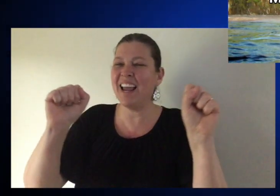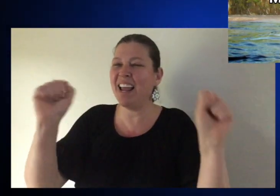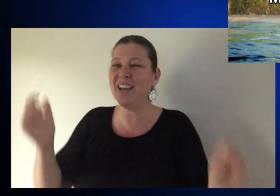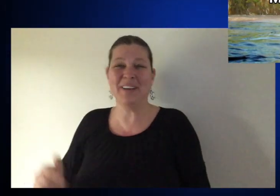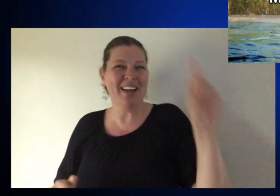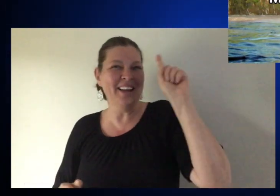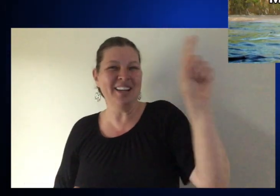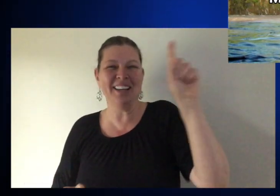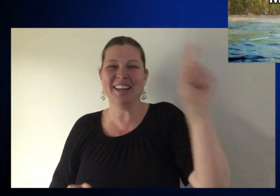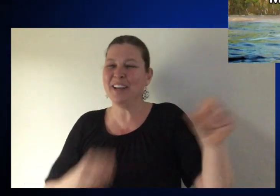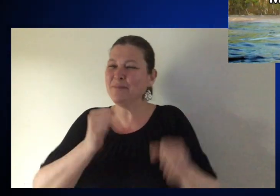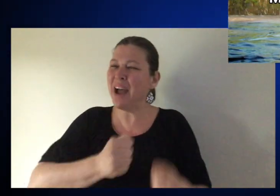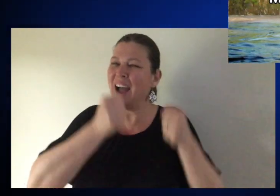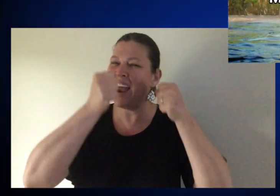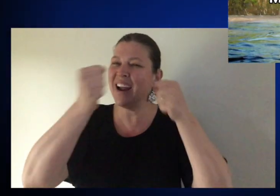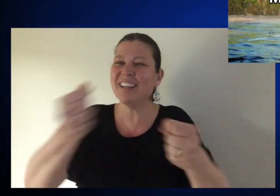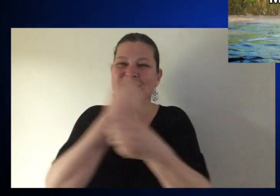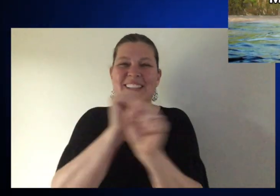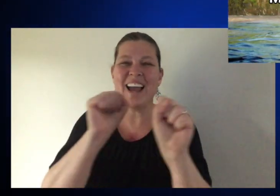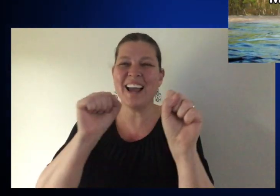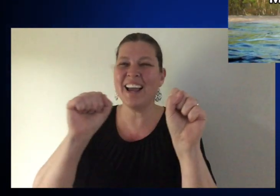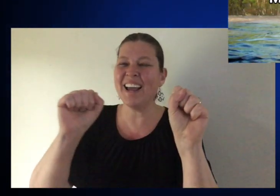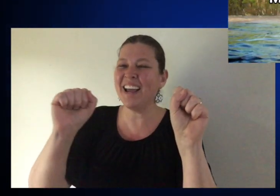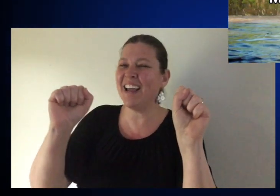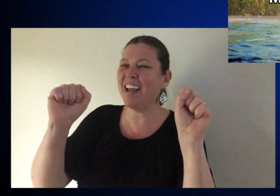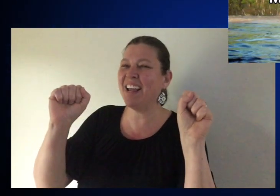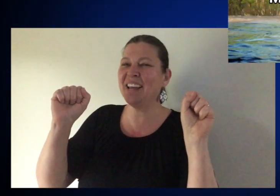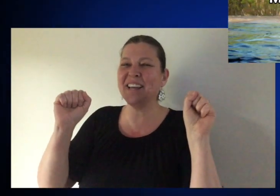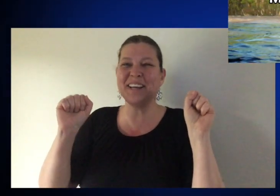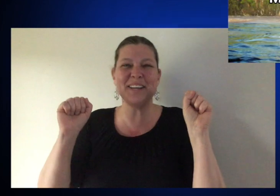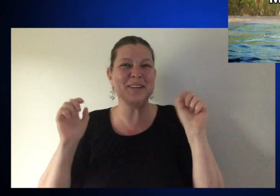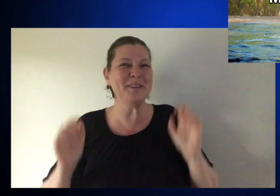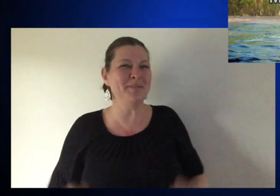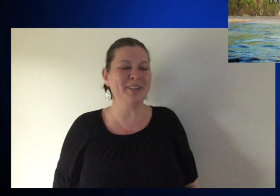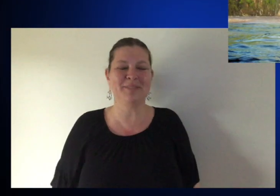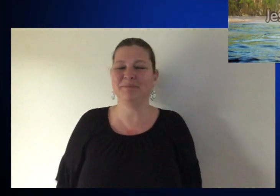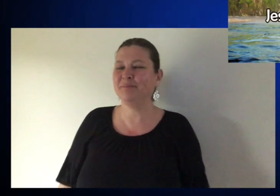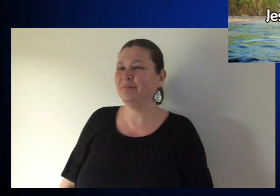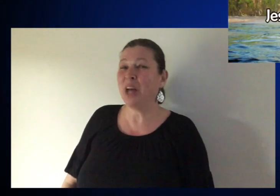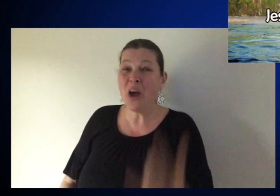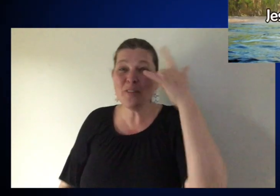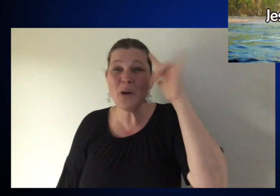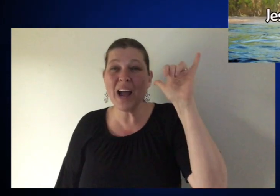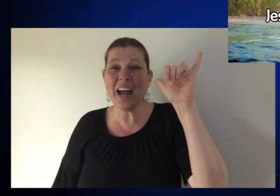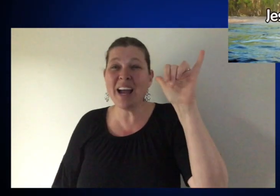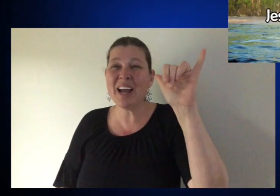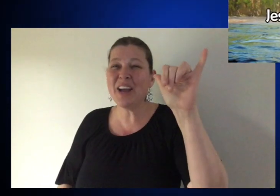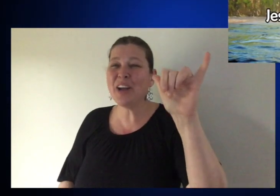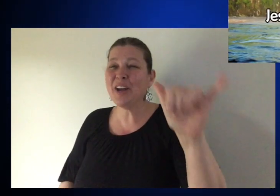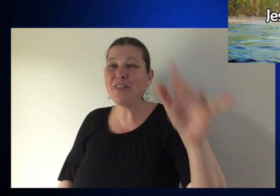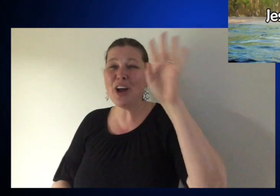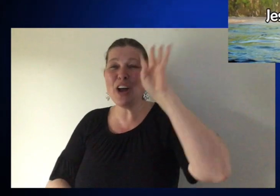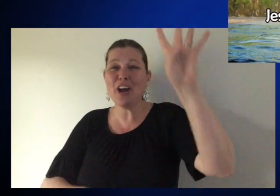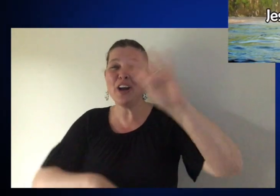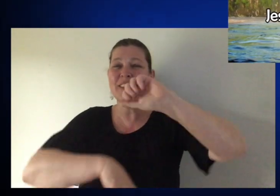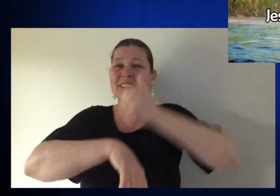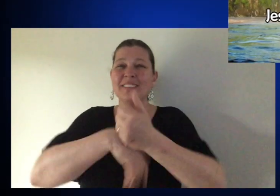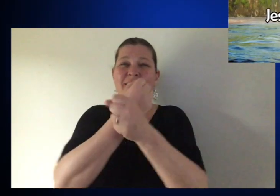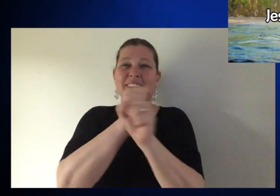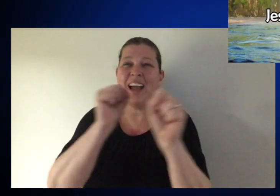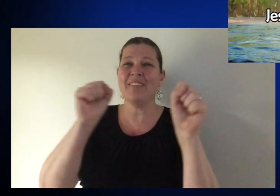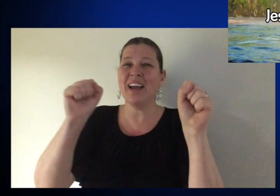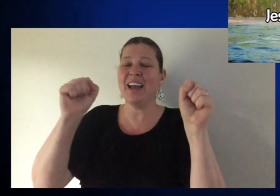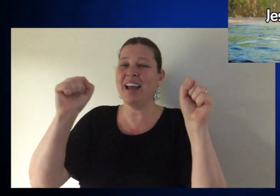mighty to save, He is mighty to save. Forever,